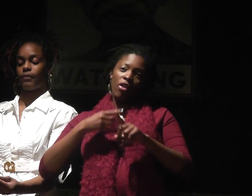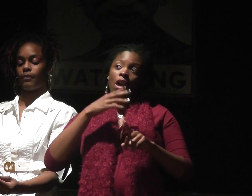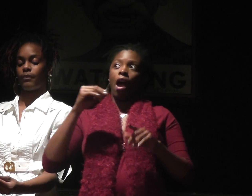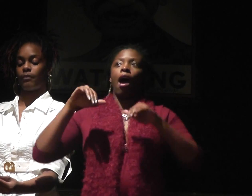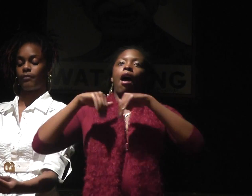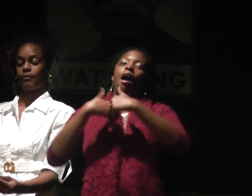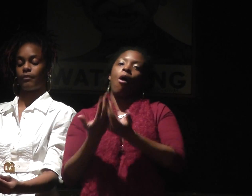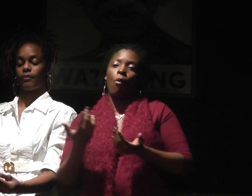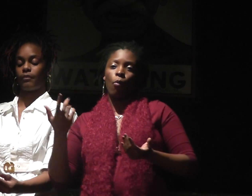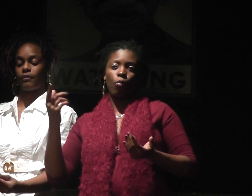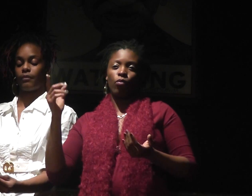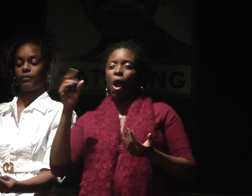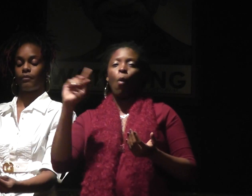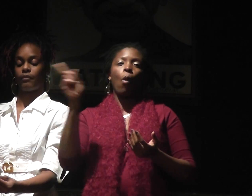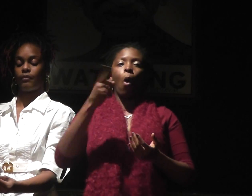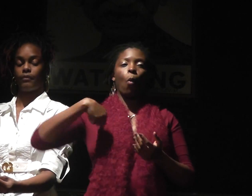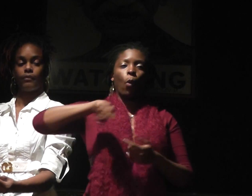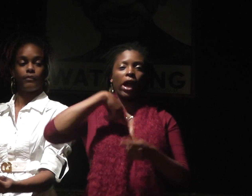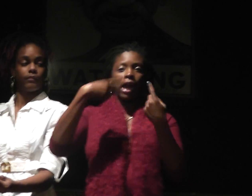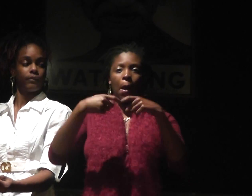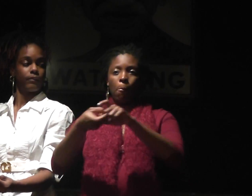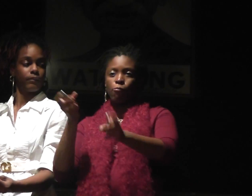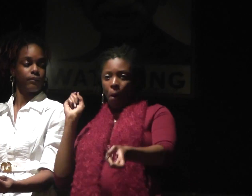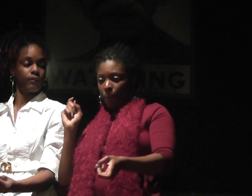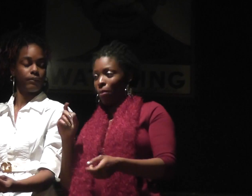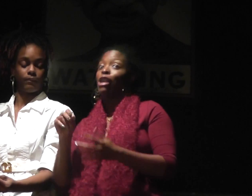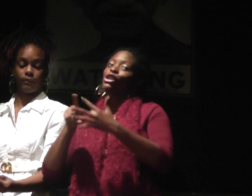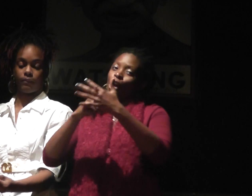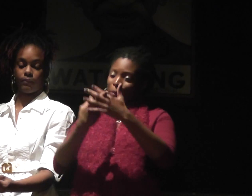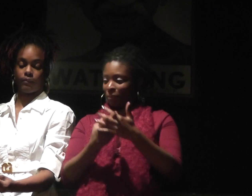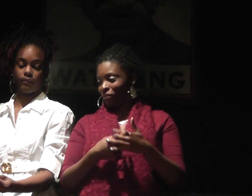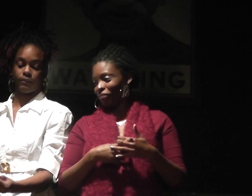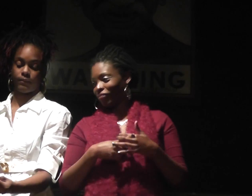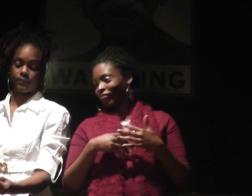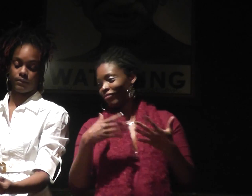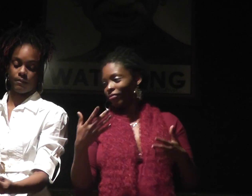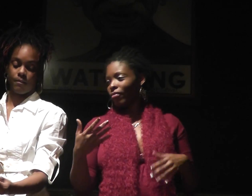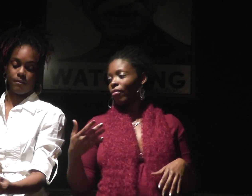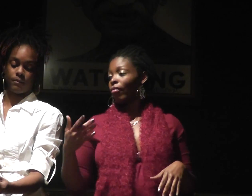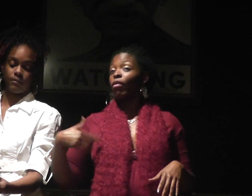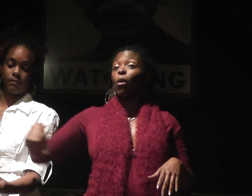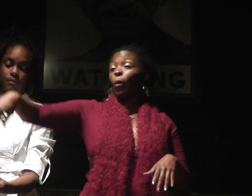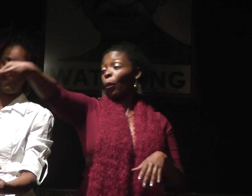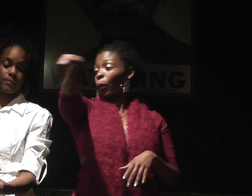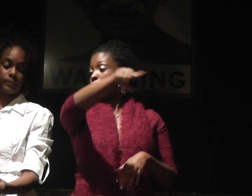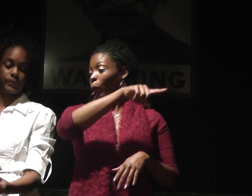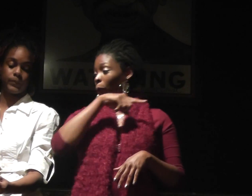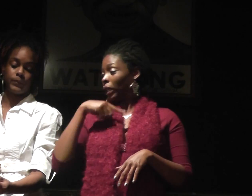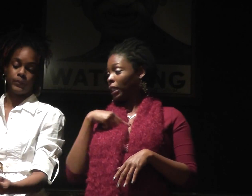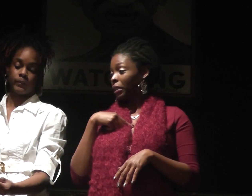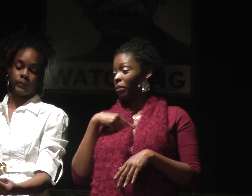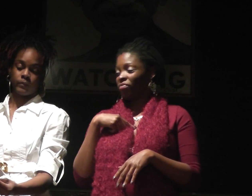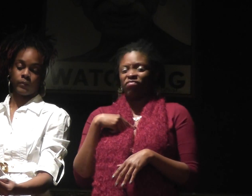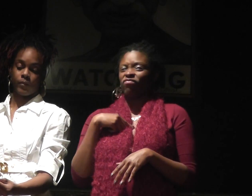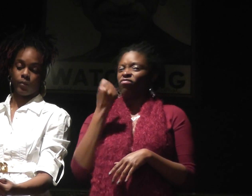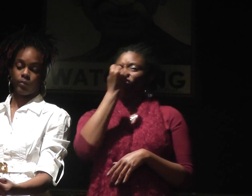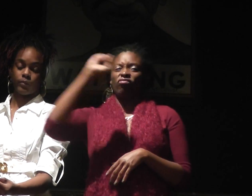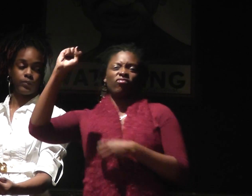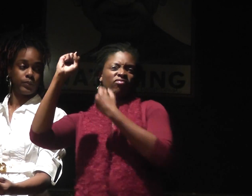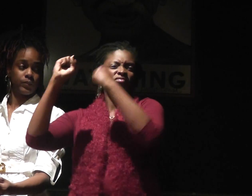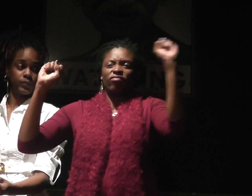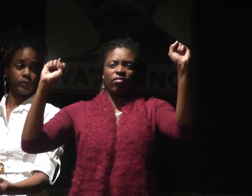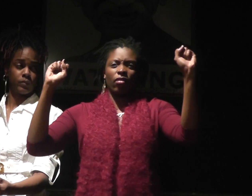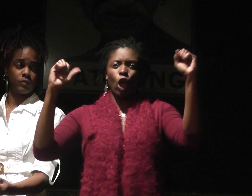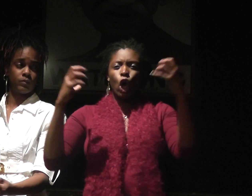It's related to Black History Month and how, you know, like we're actually thinking about where we came from and so